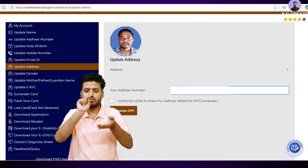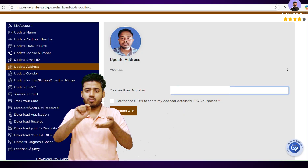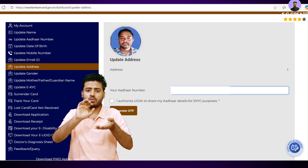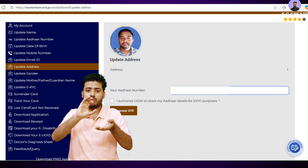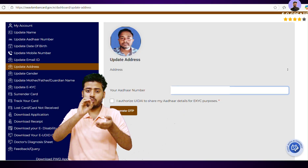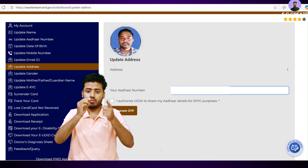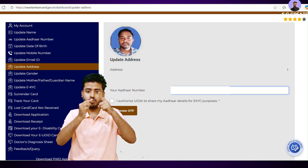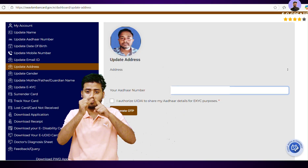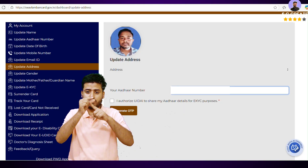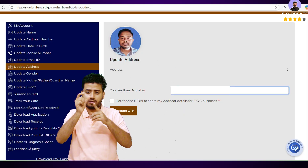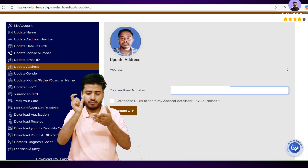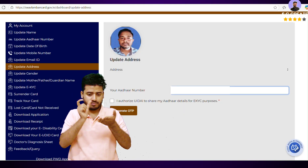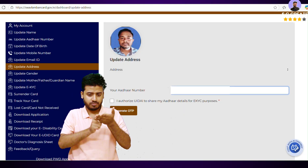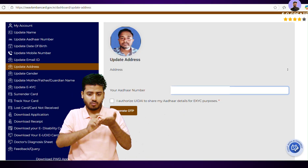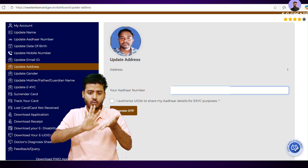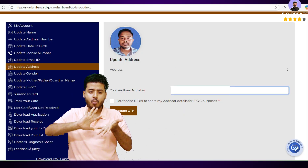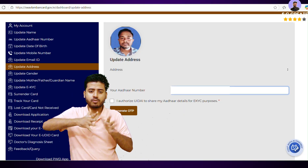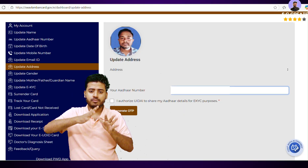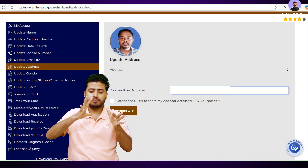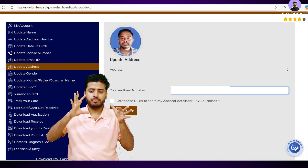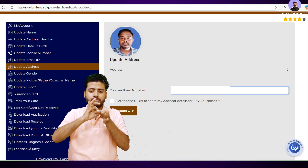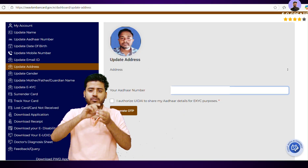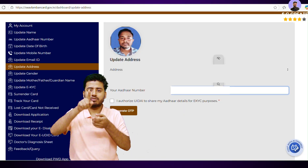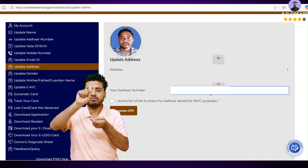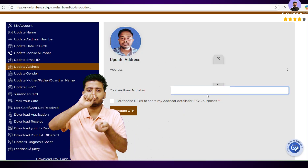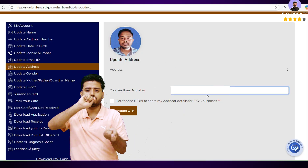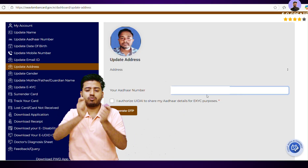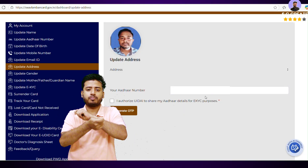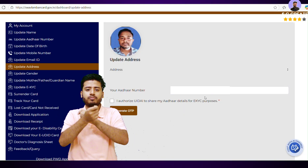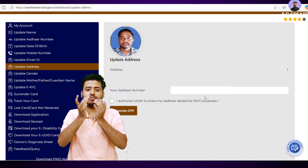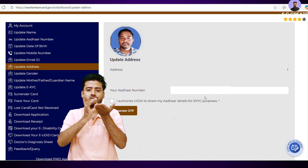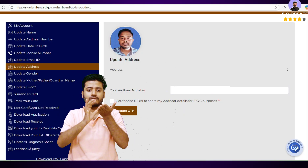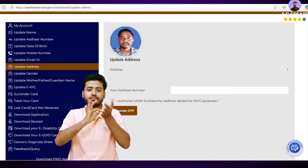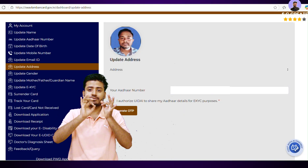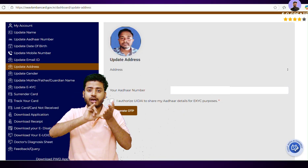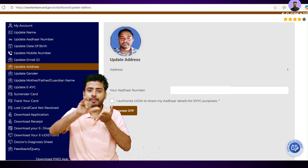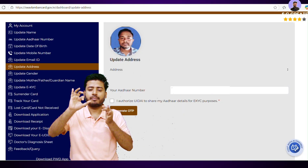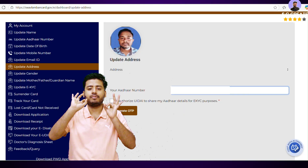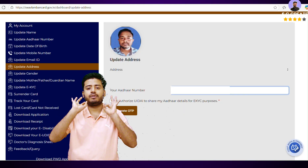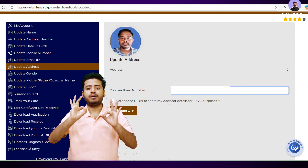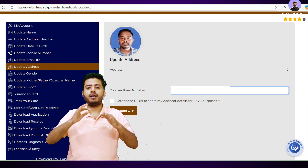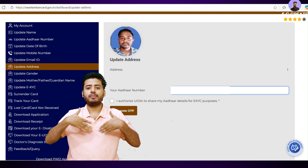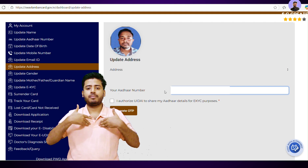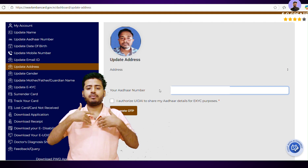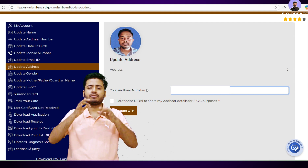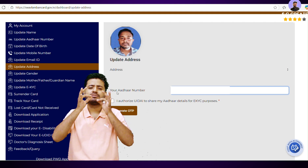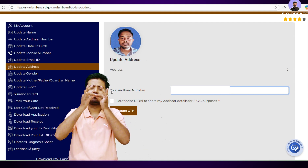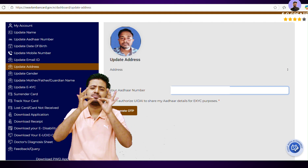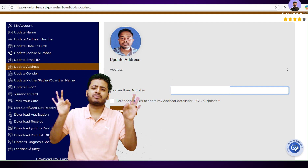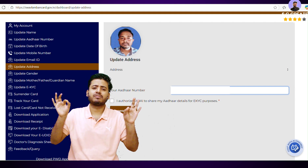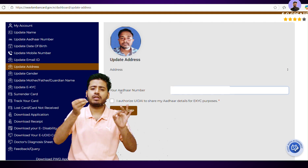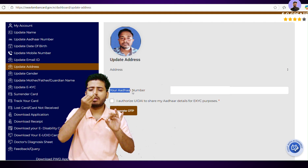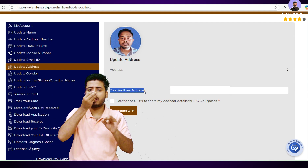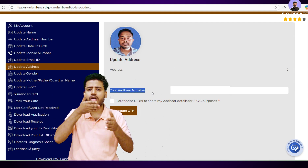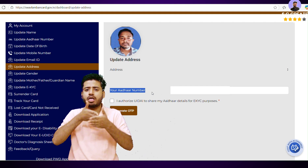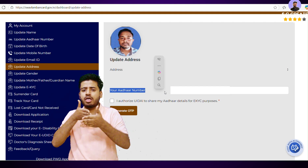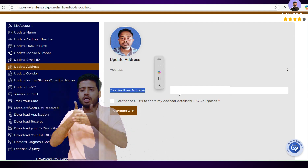is mandatory for all users who wish to update their address. No medical authority approval needed. Unlike other updates,